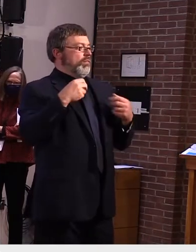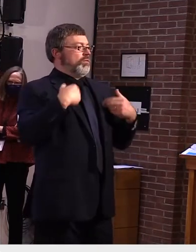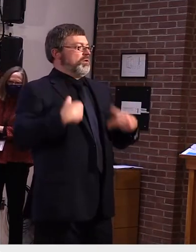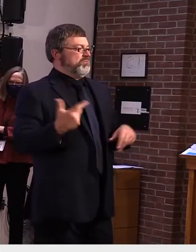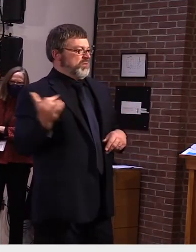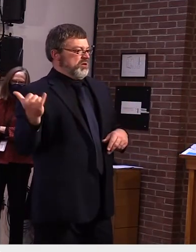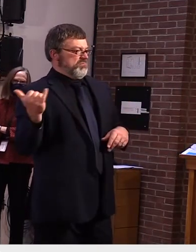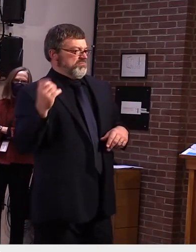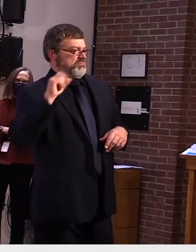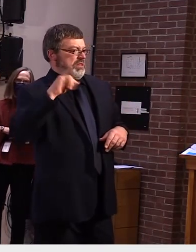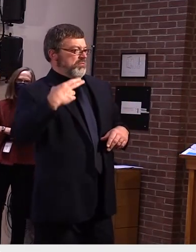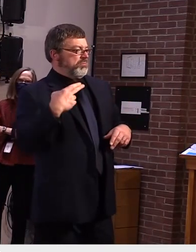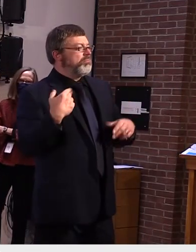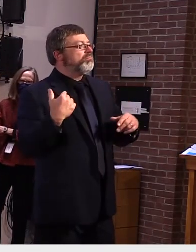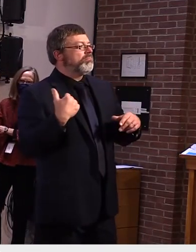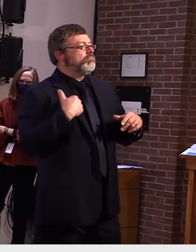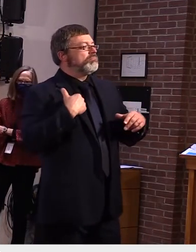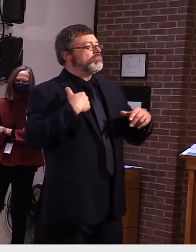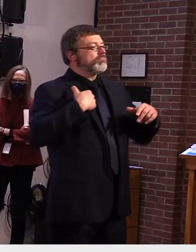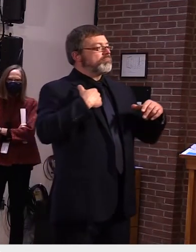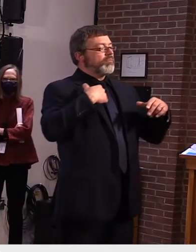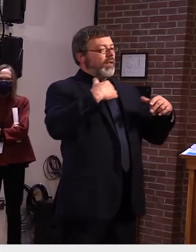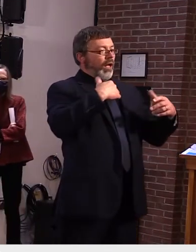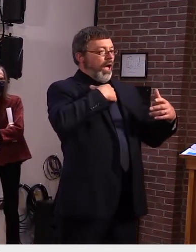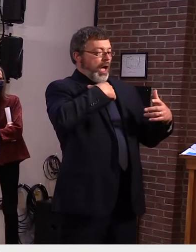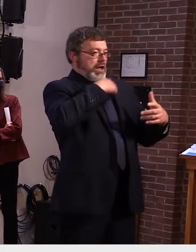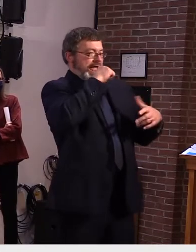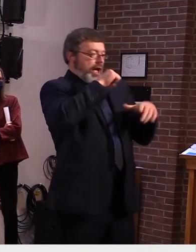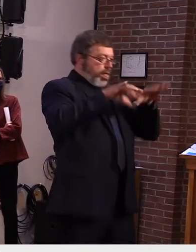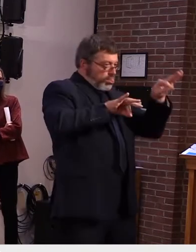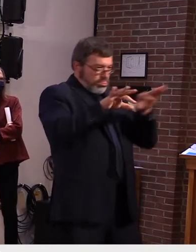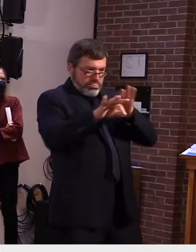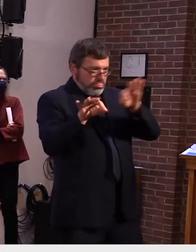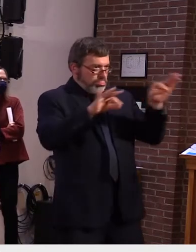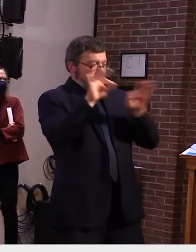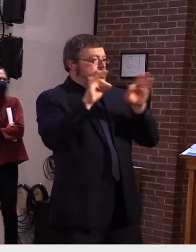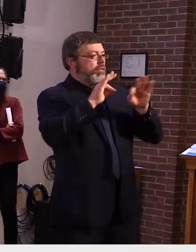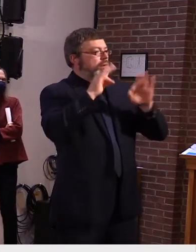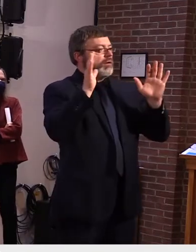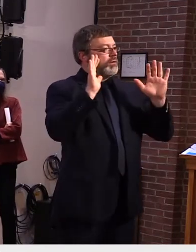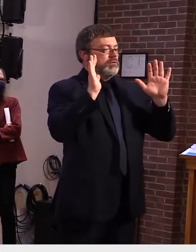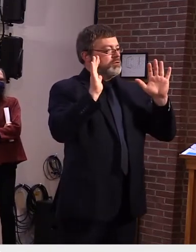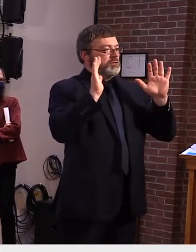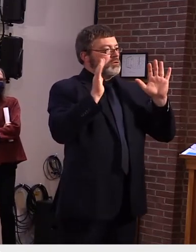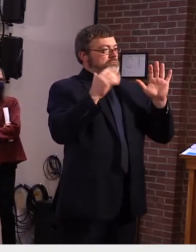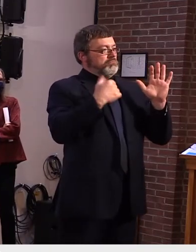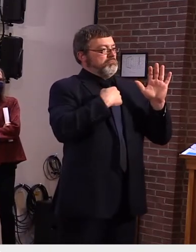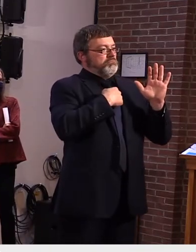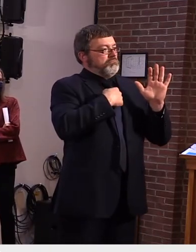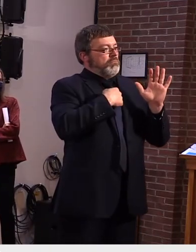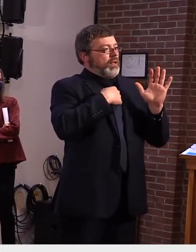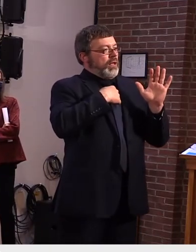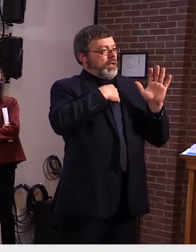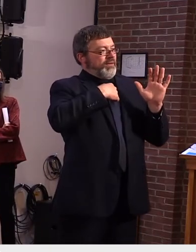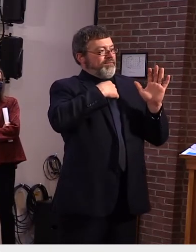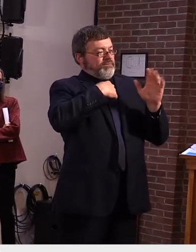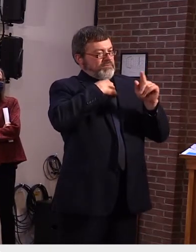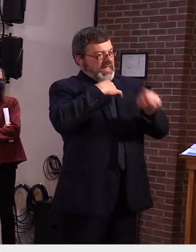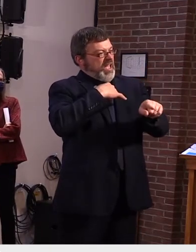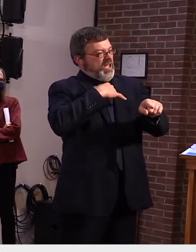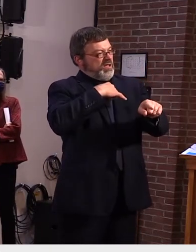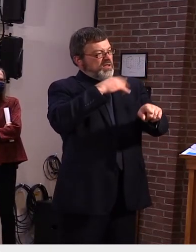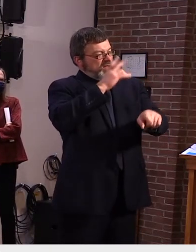we try and hipaa isn't thrown out the door on patient confidentiality i don't know where you're getting your